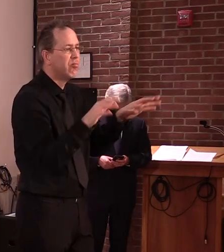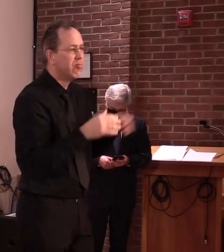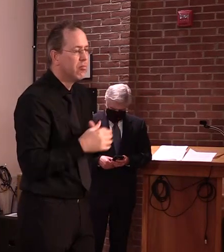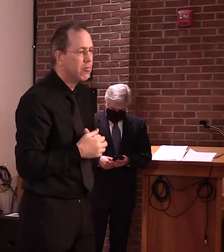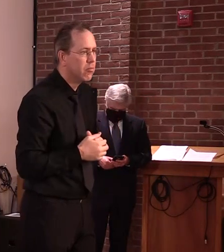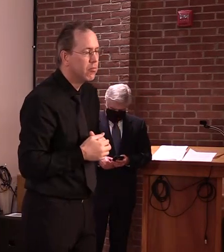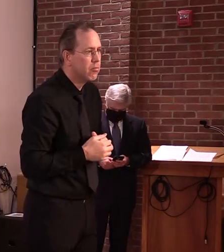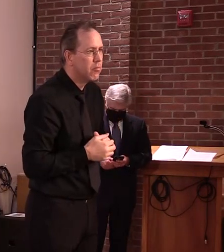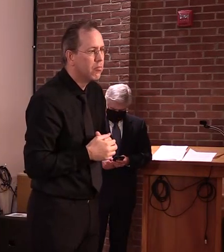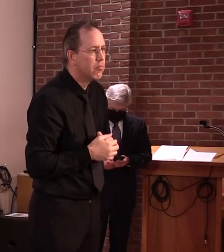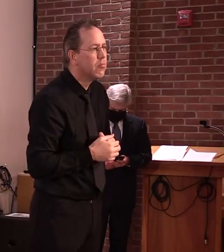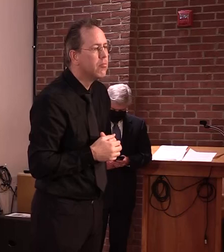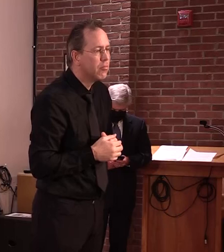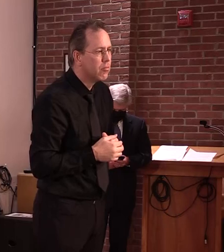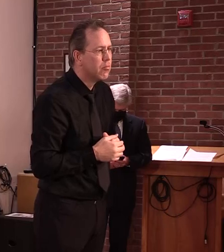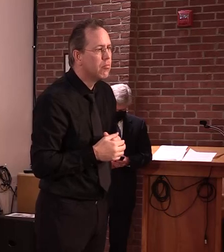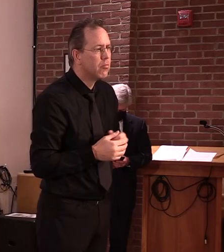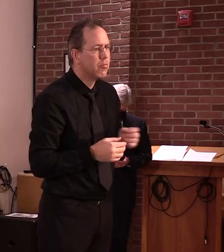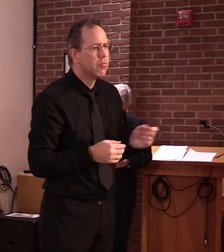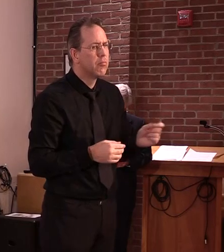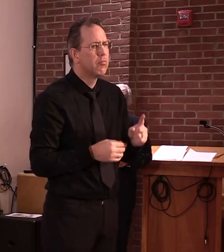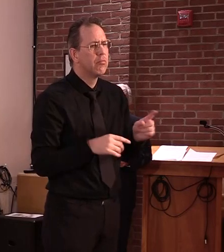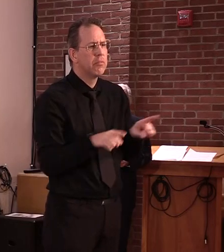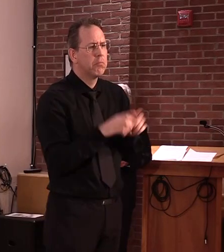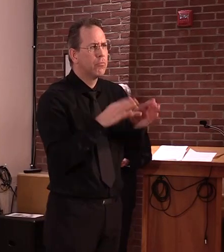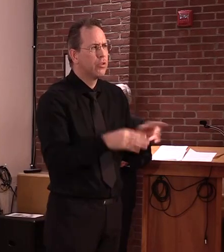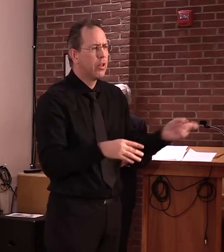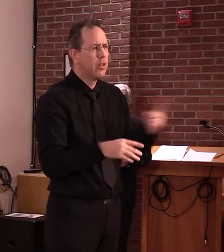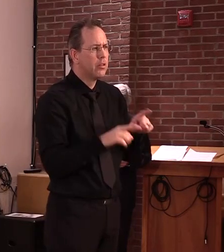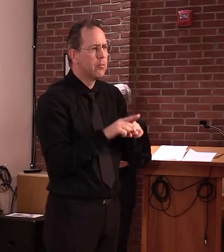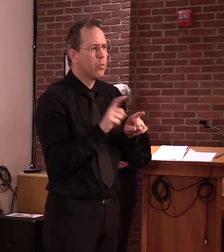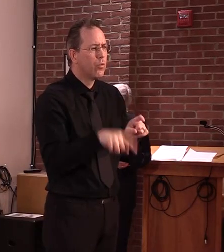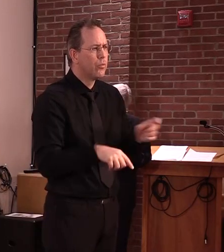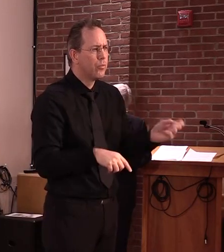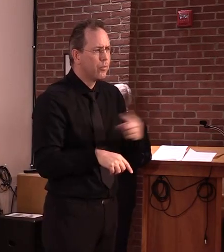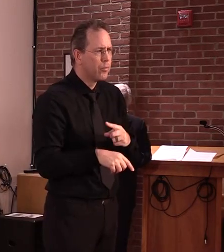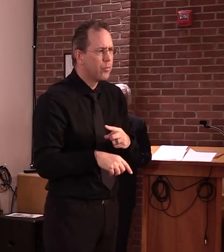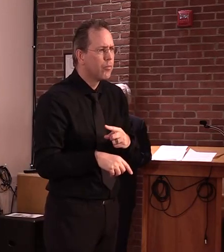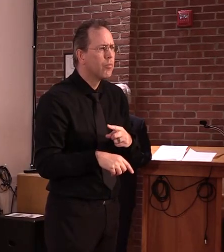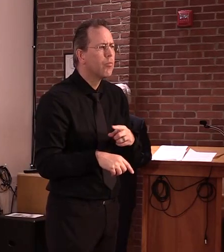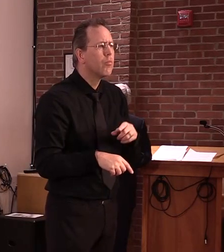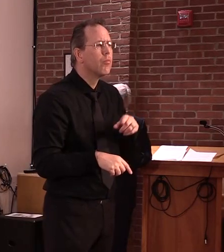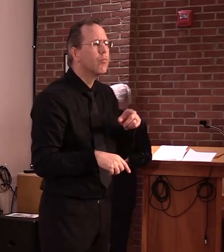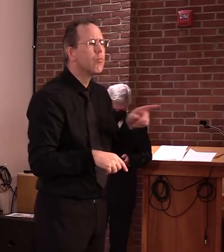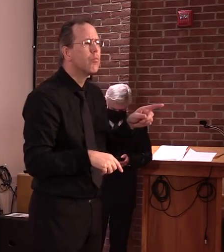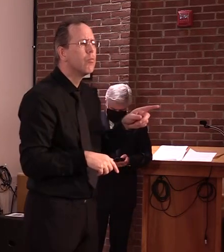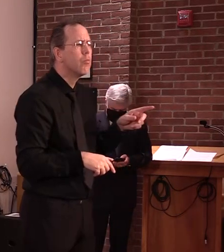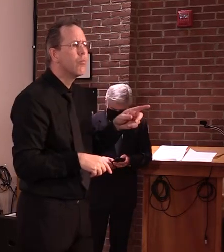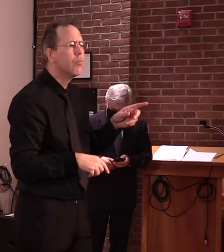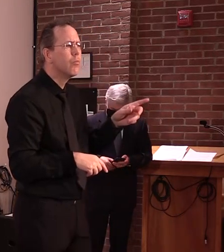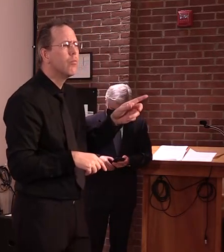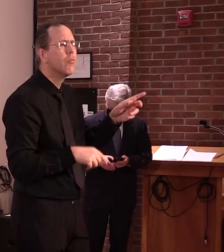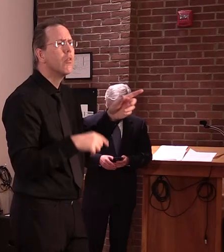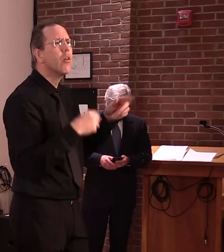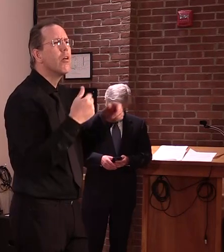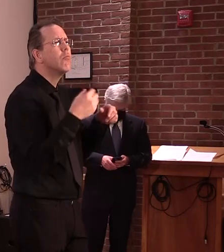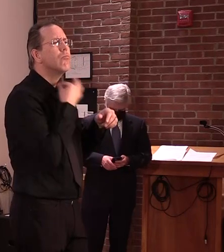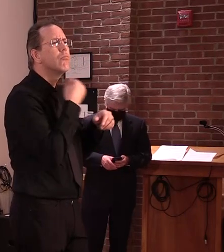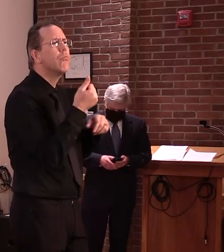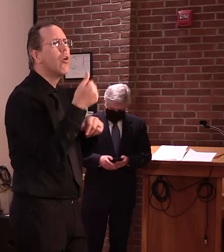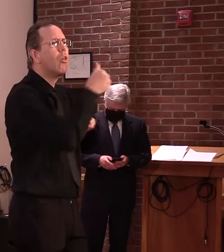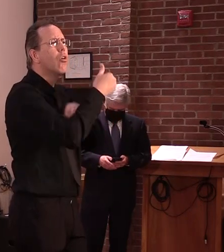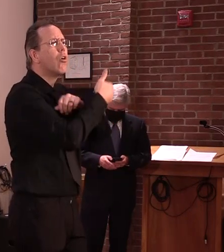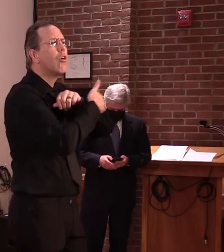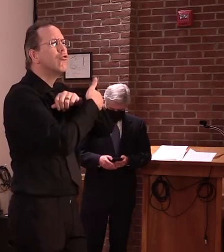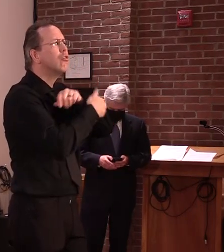uh, yesterday in Brutus that South Korea, a nation that does not allow any mail-in ballots for, um, election security concerns,